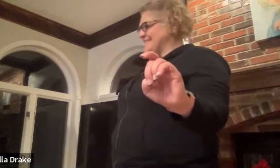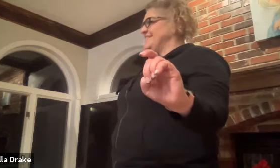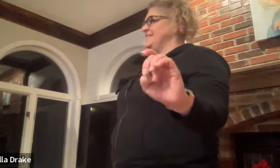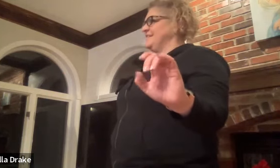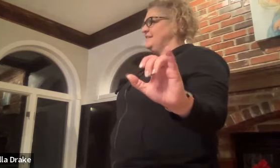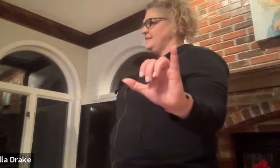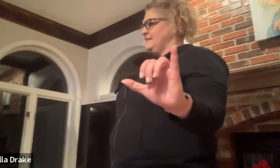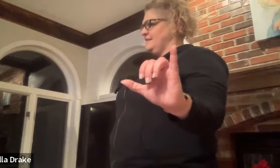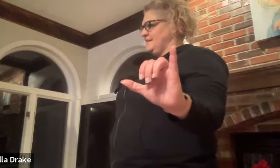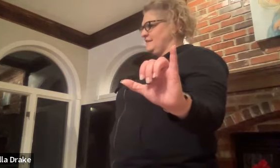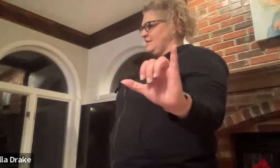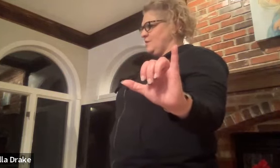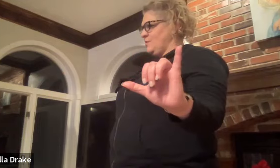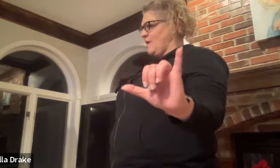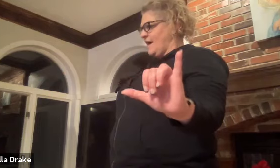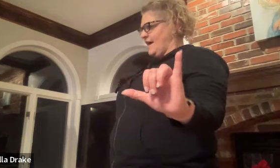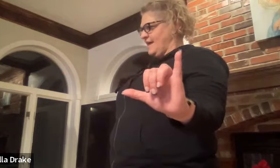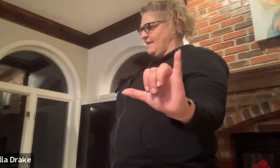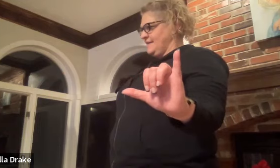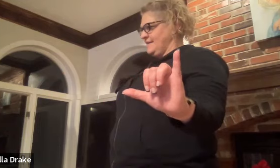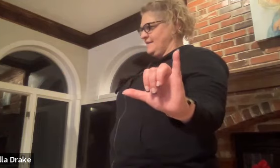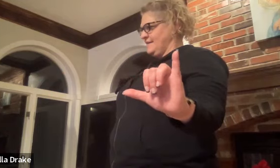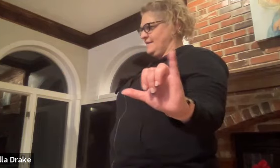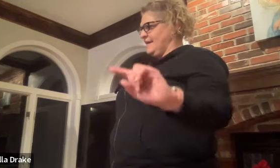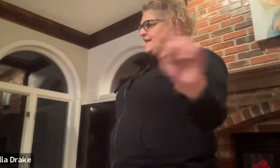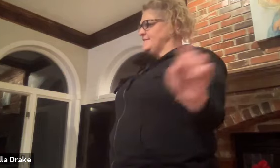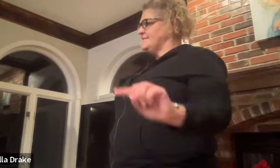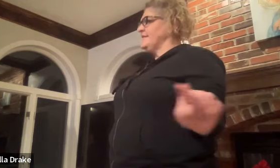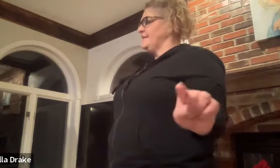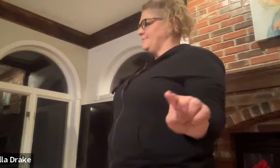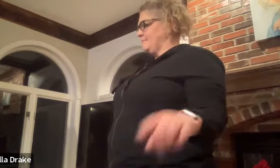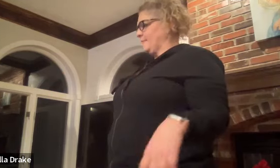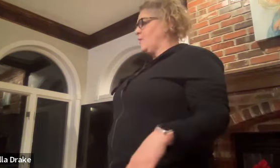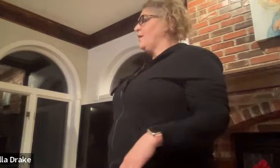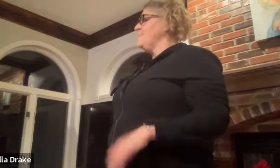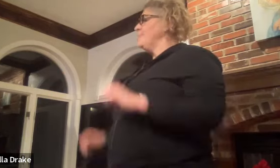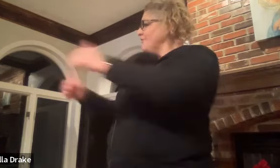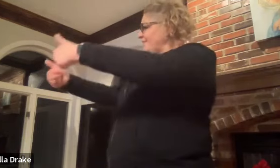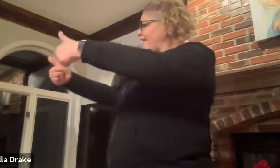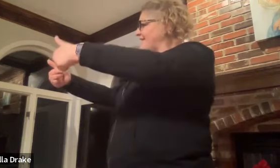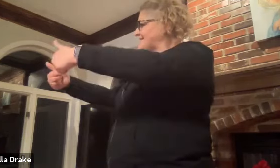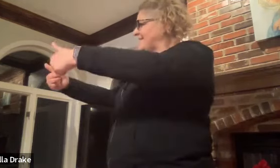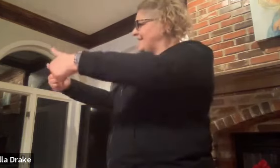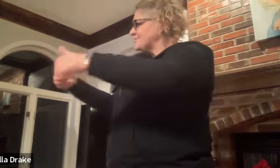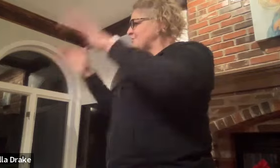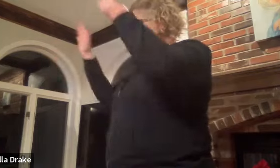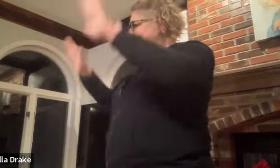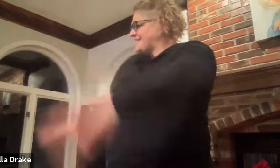y and z okay perfect that's great